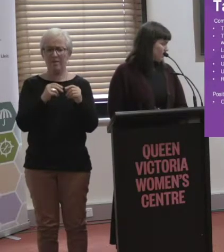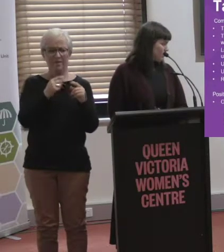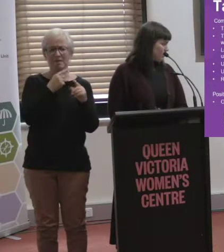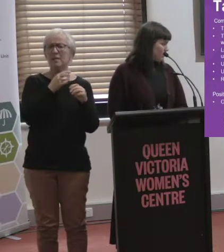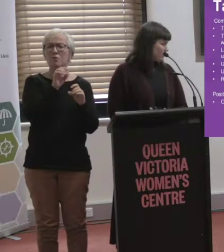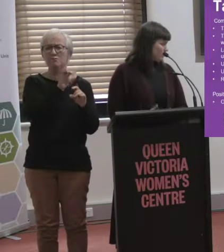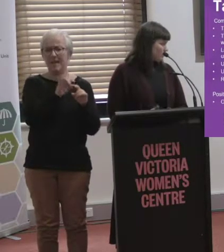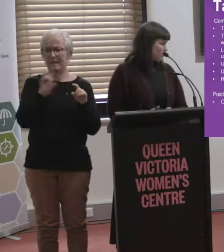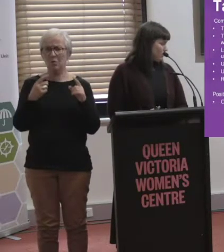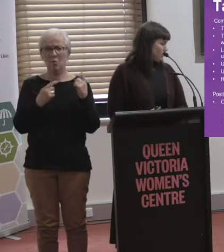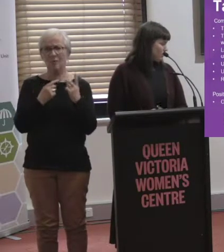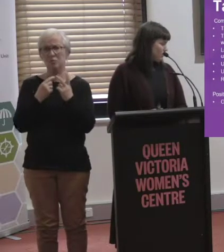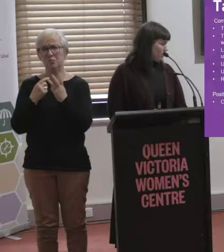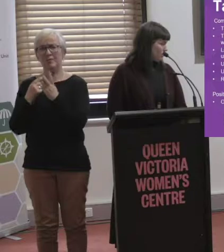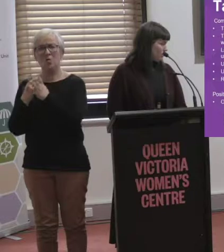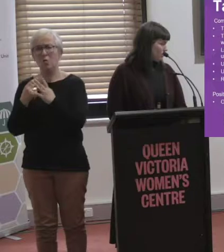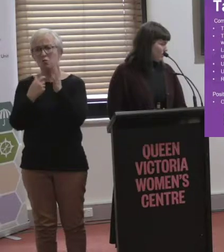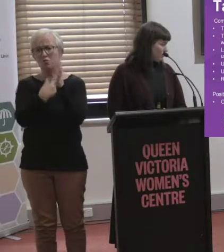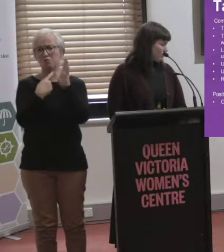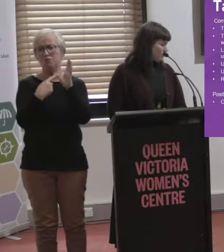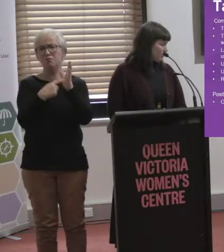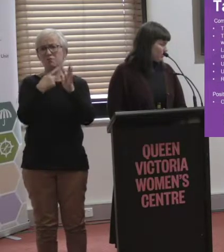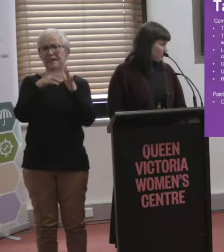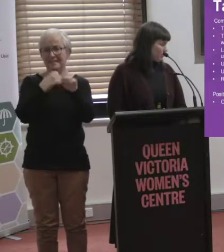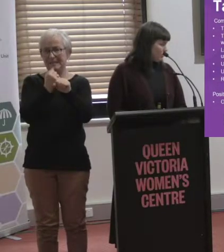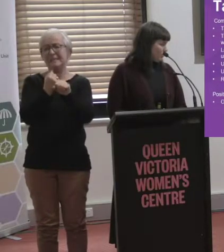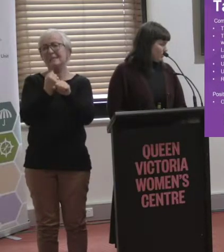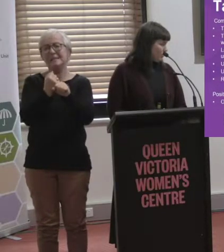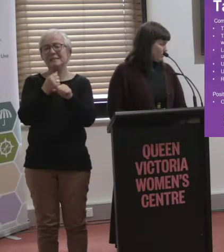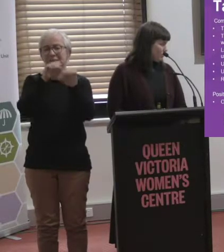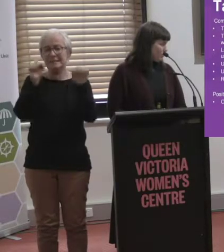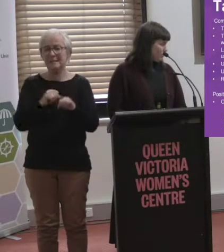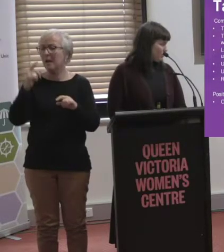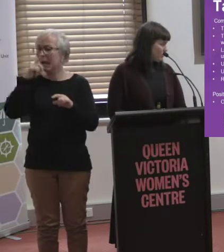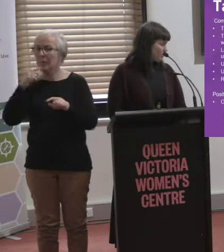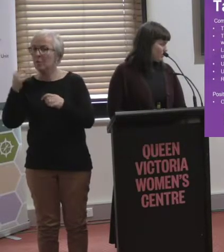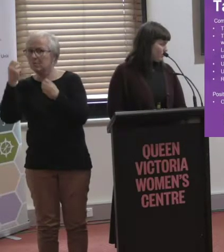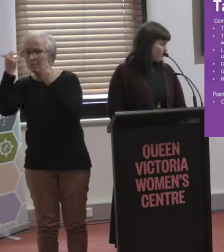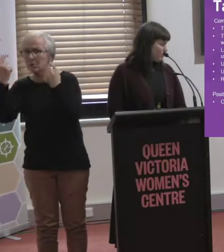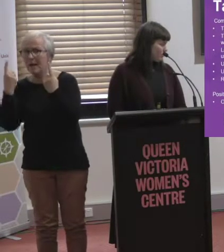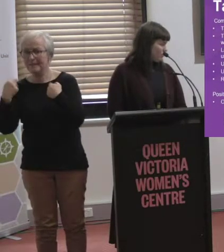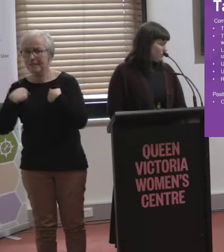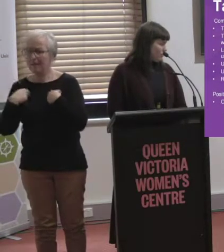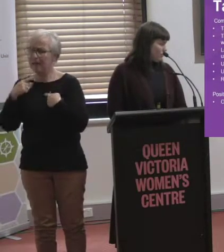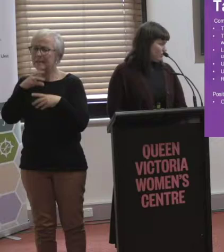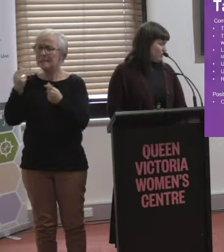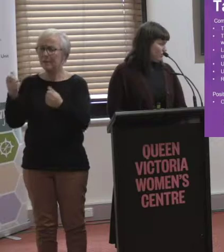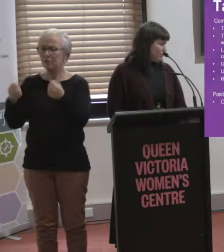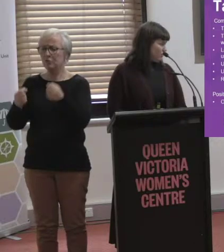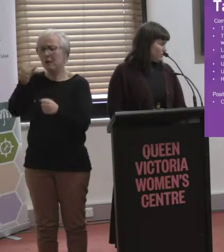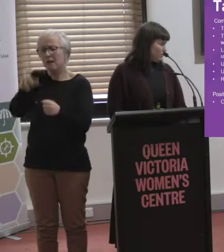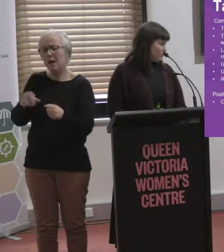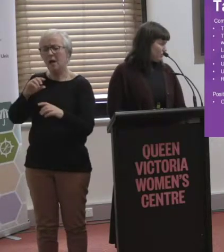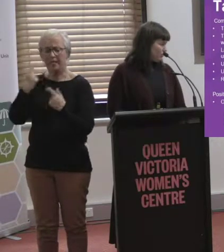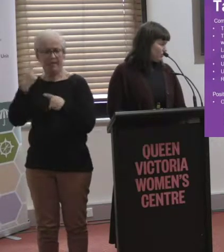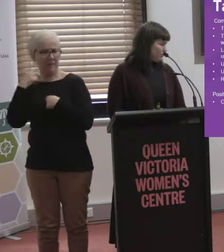to being autistic and people not understanding me. Taxi drivers have thought that I was on drugs, so did not pick